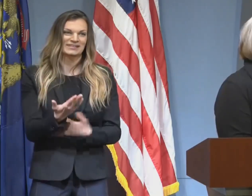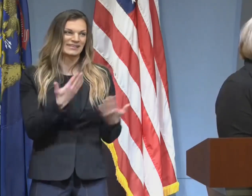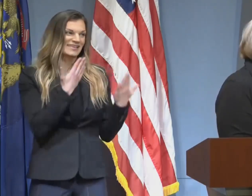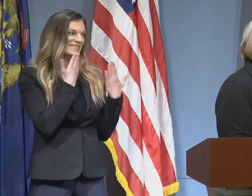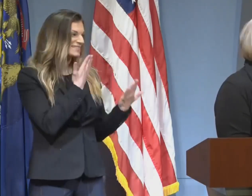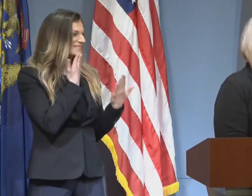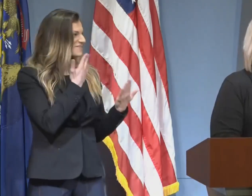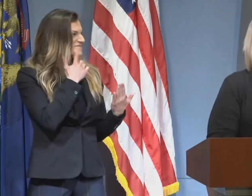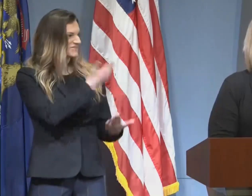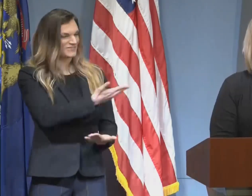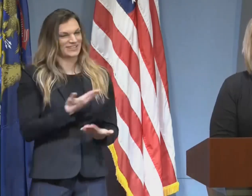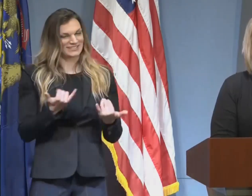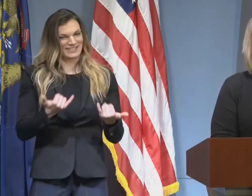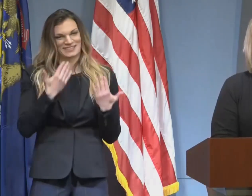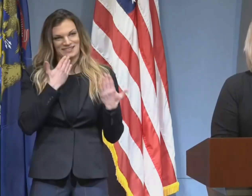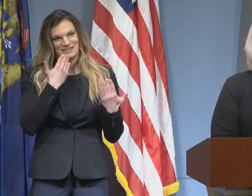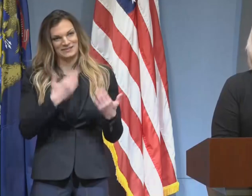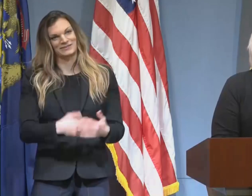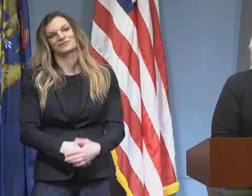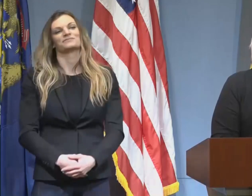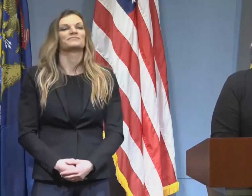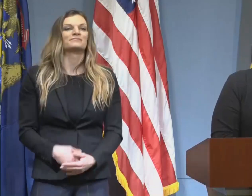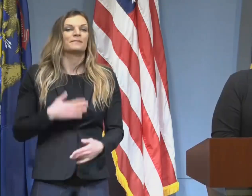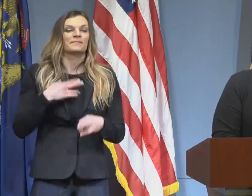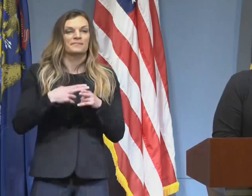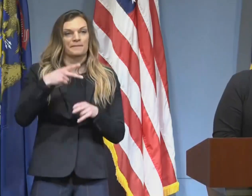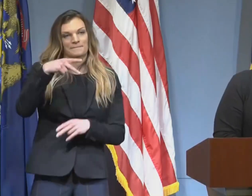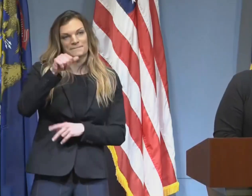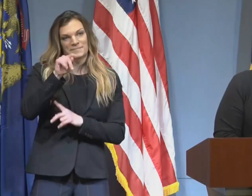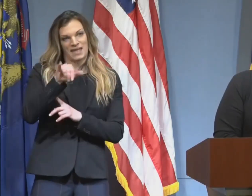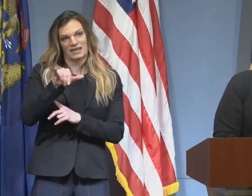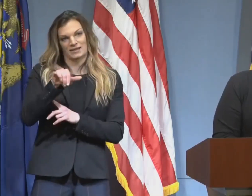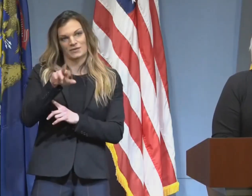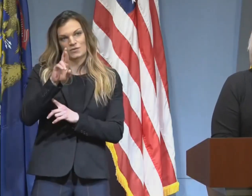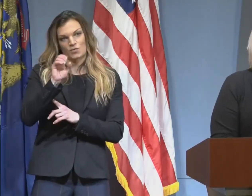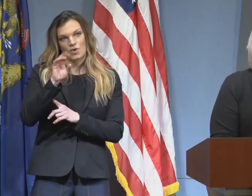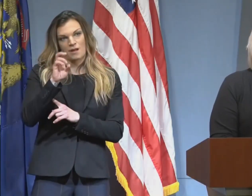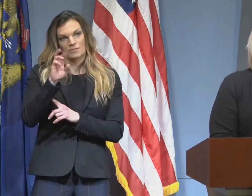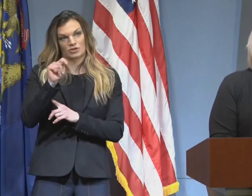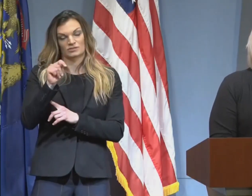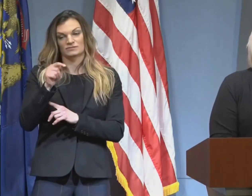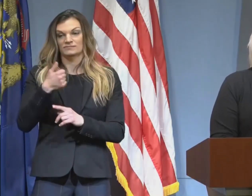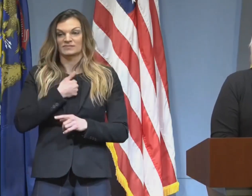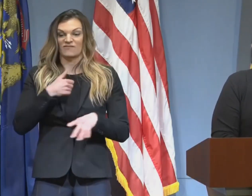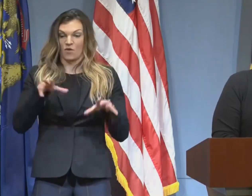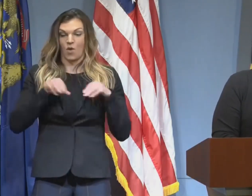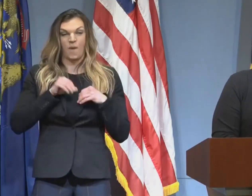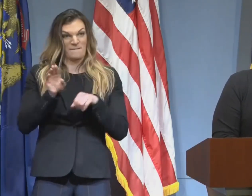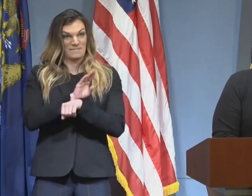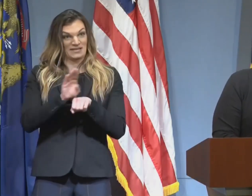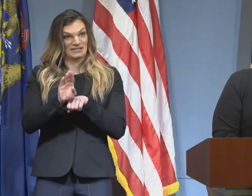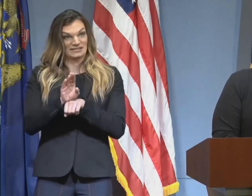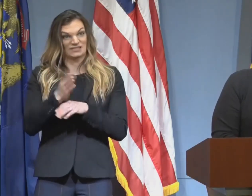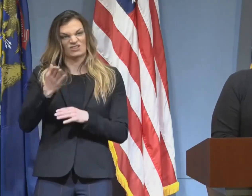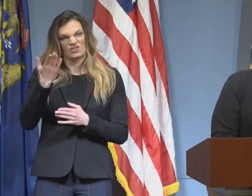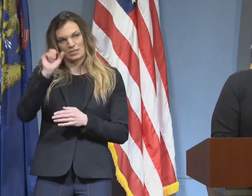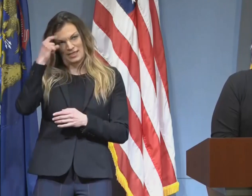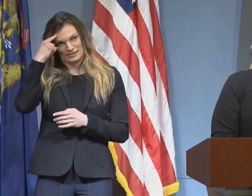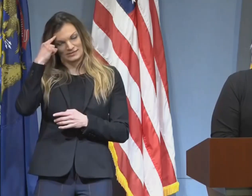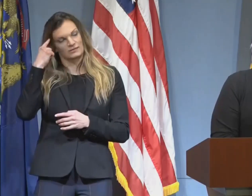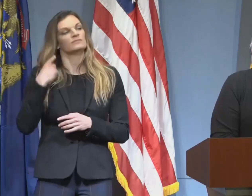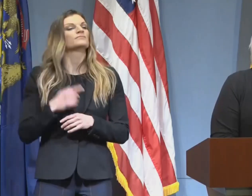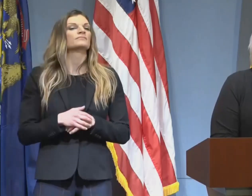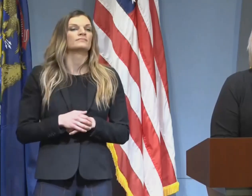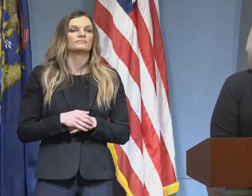crisis up in Midland, Michigan, and talked also earlier today about the 22% positive,